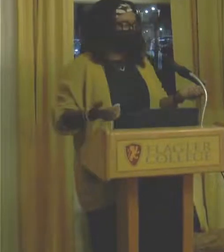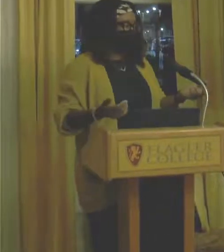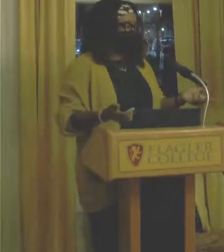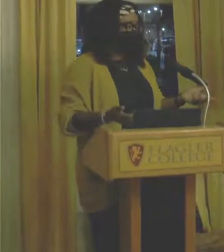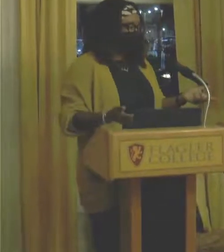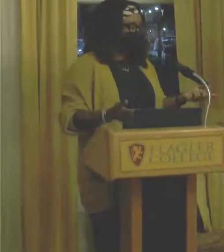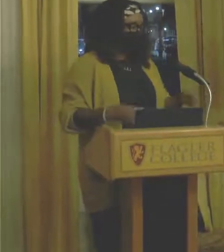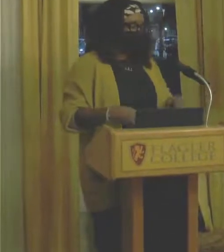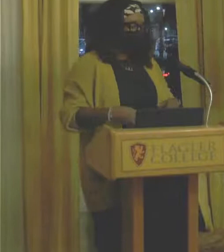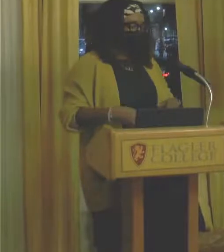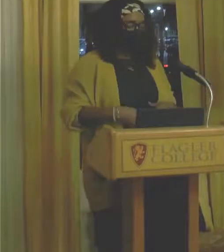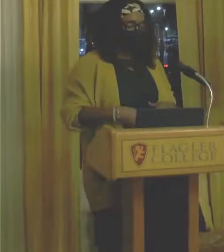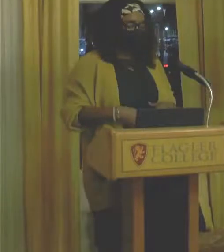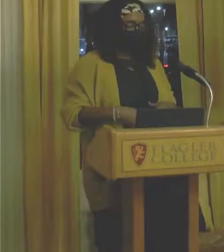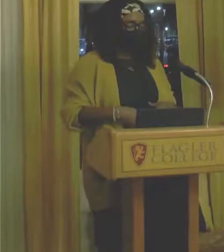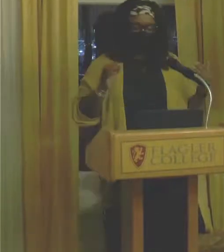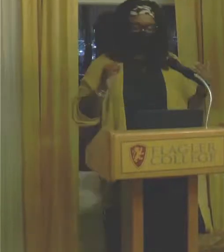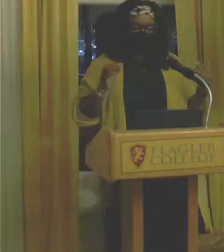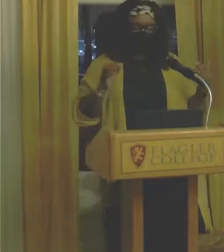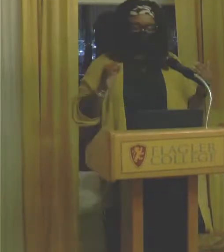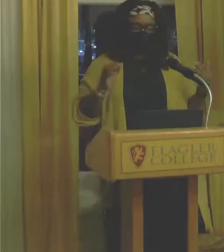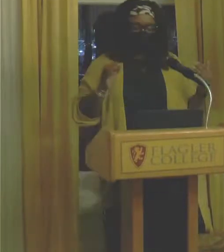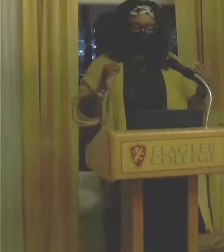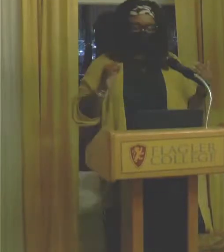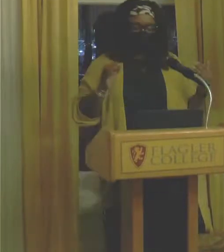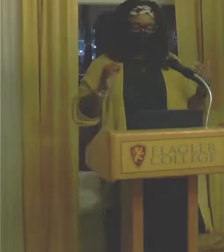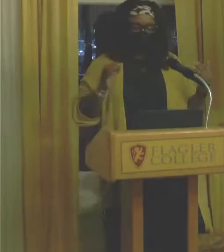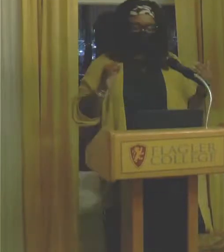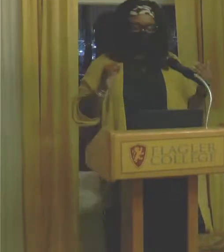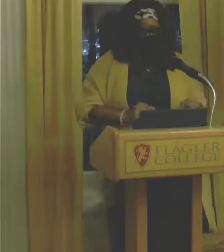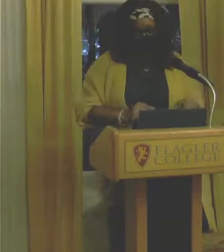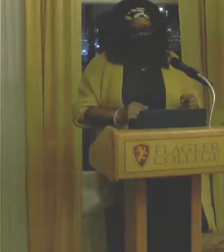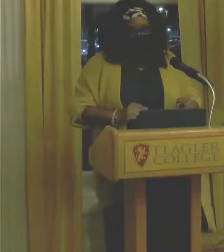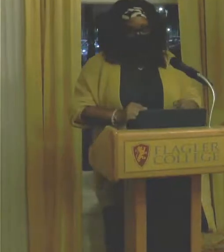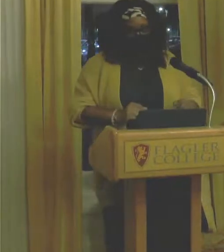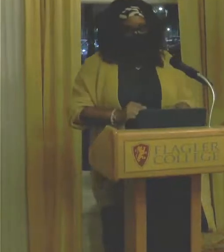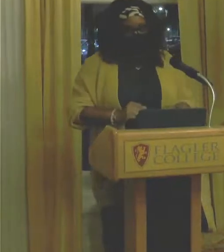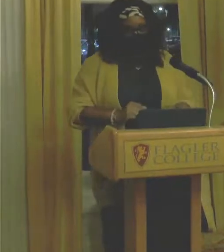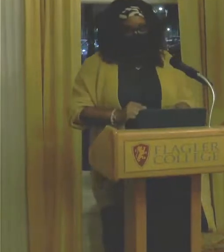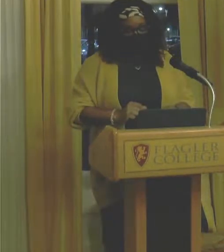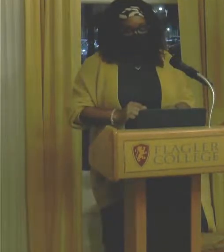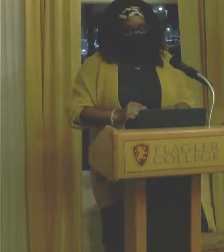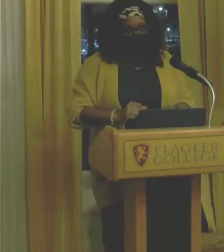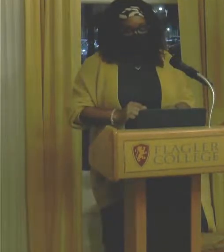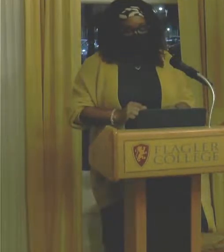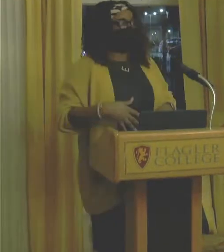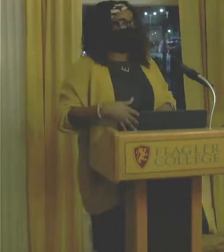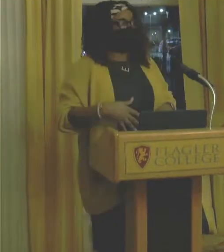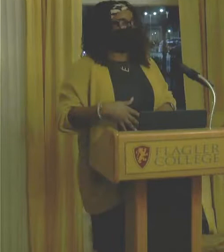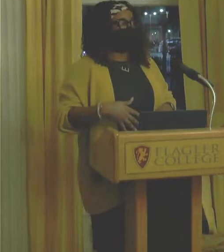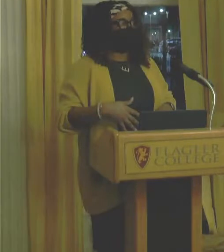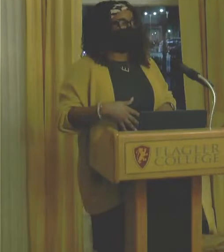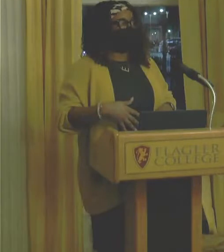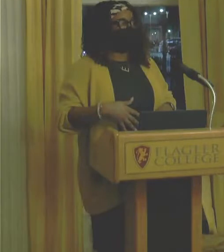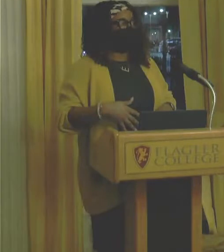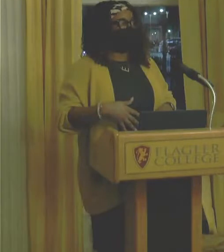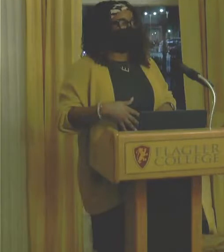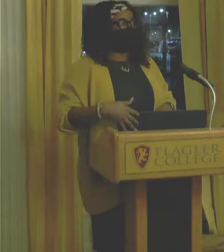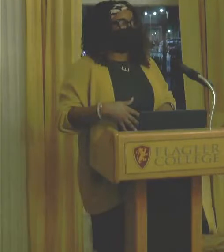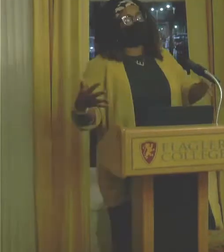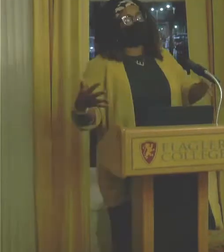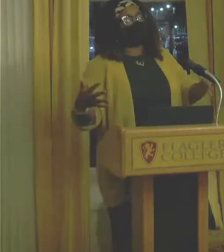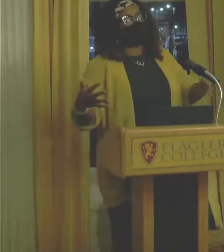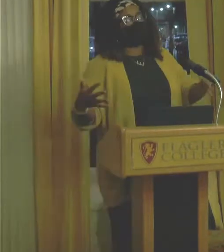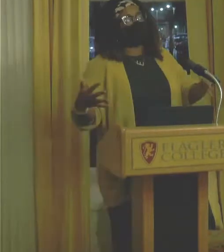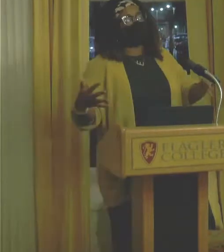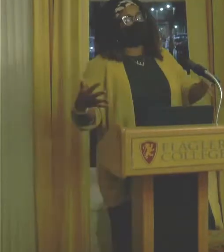traditional school program. I'm really not interested in that anymore. But I do teach in, you know, like